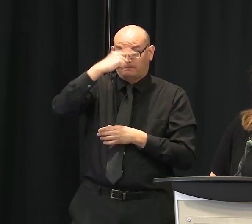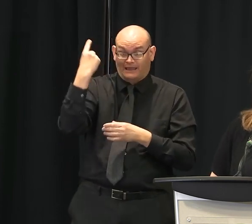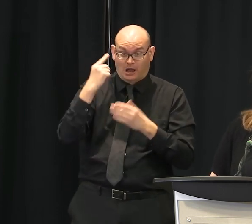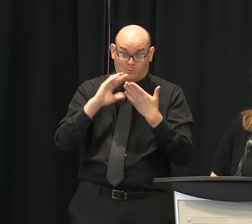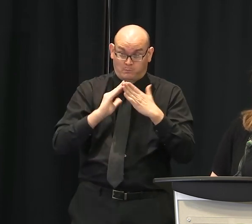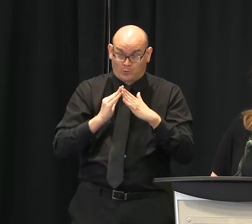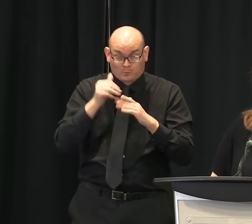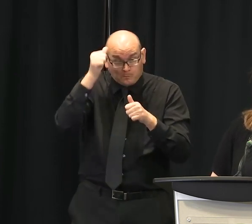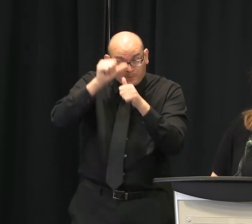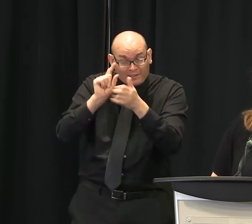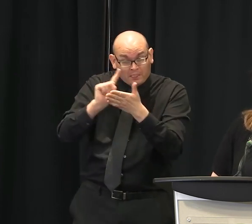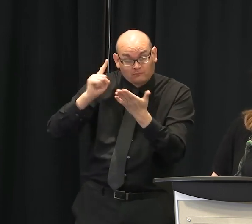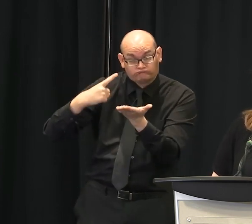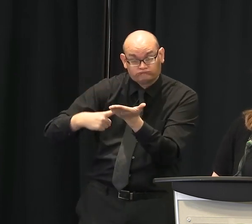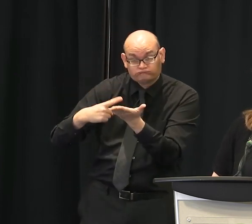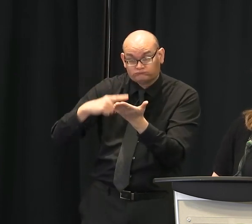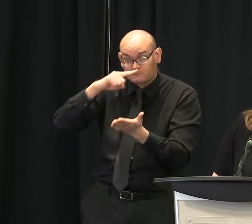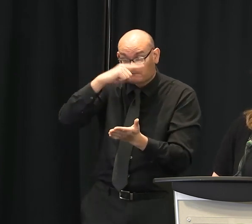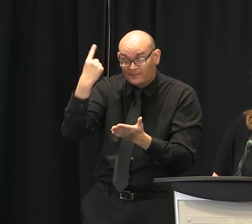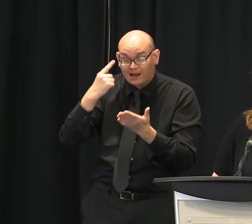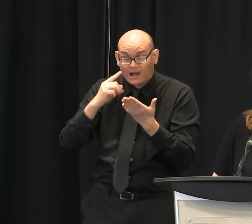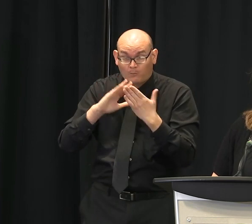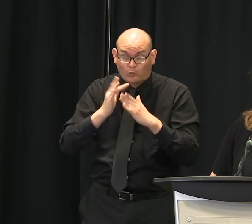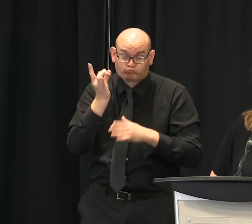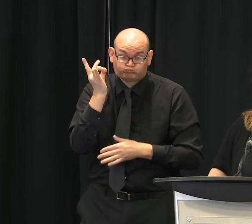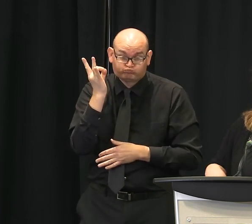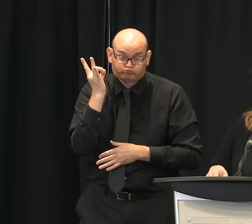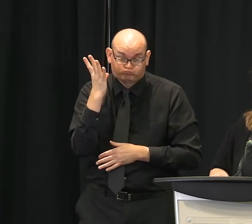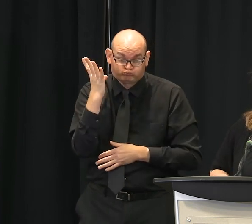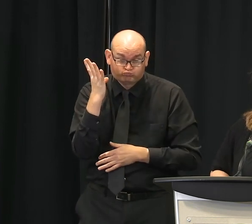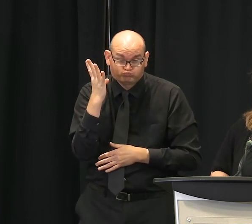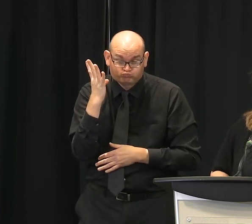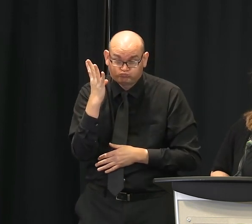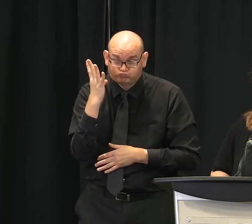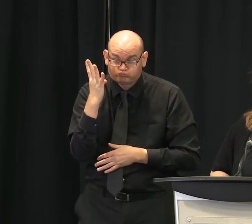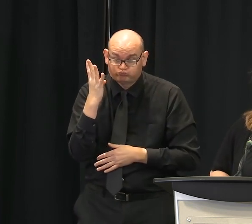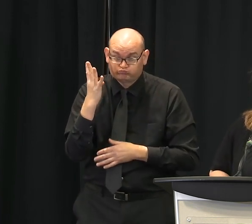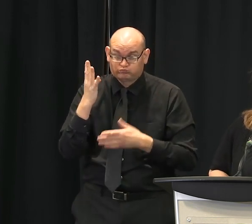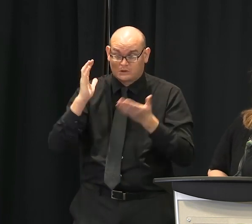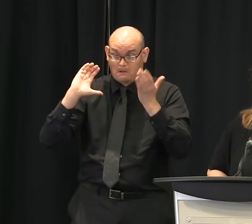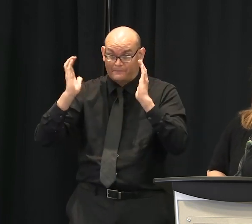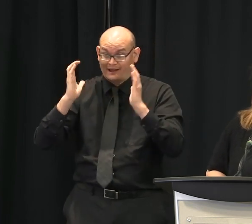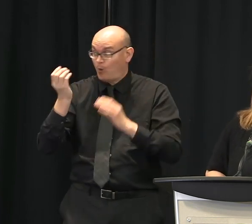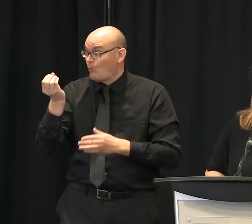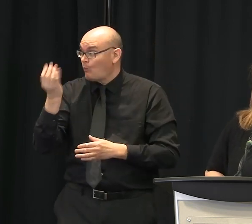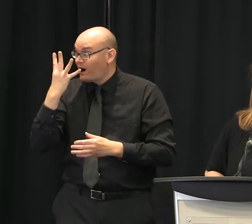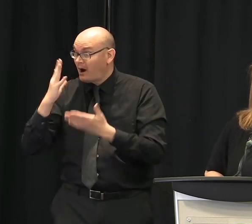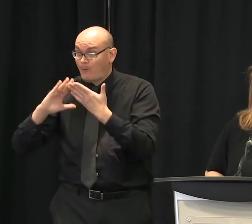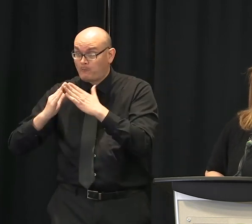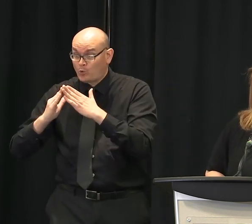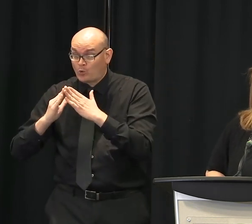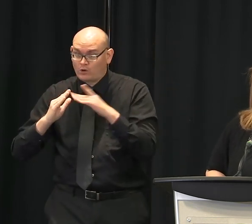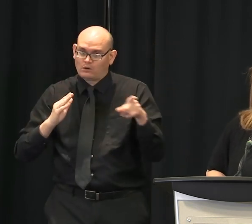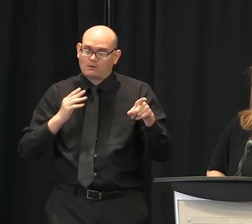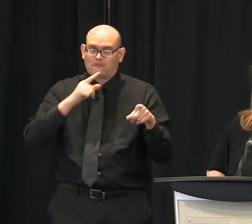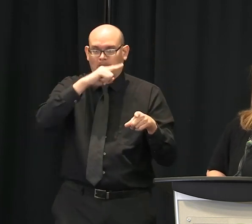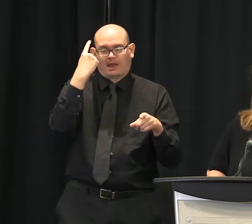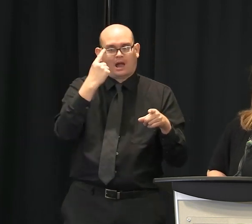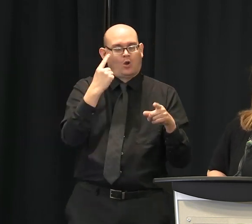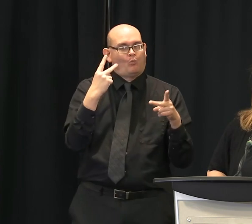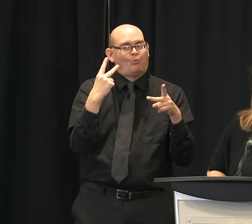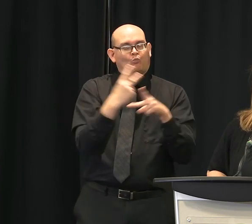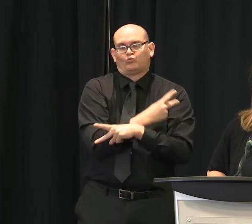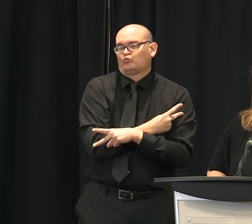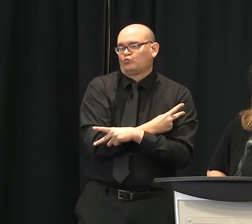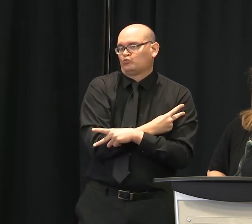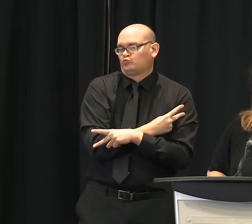with a higher per capita rates of serious illness and death than white populations. Likewise, our rural counties account for